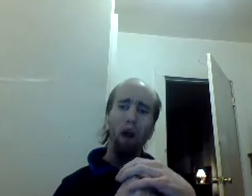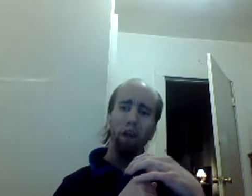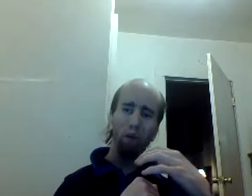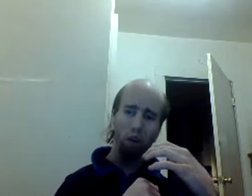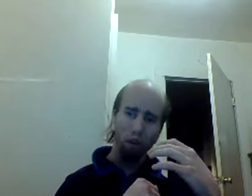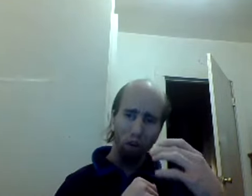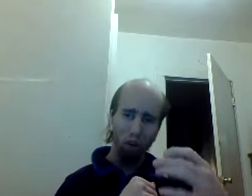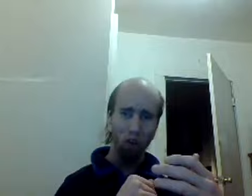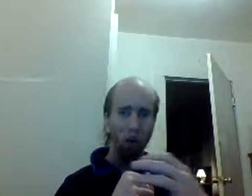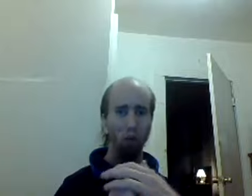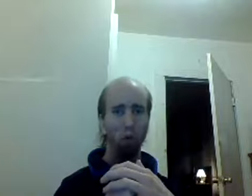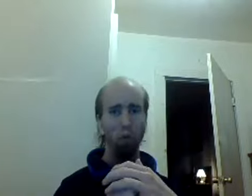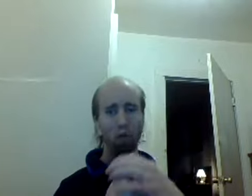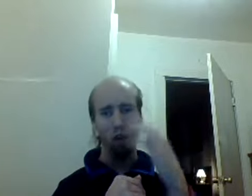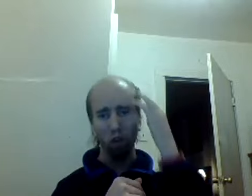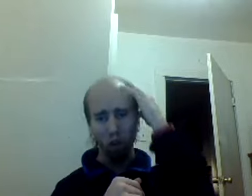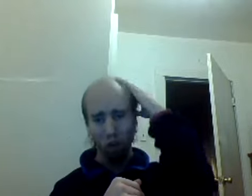of why they originally started doing music